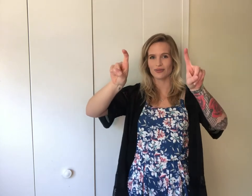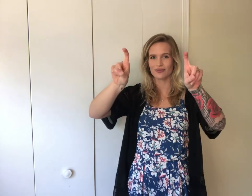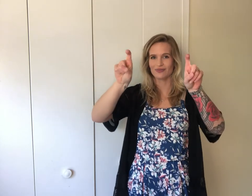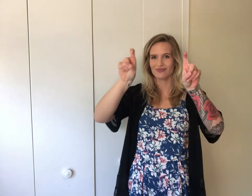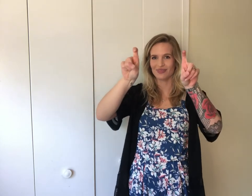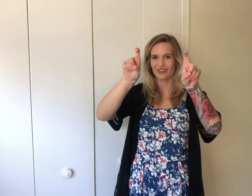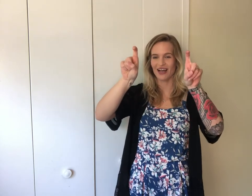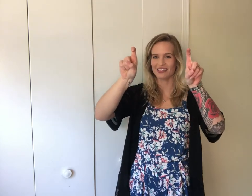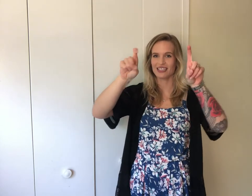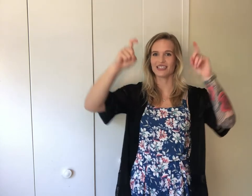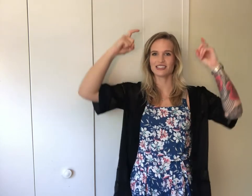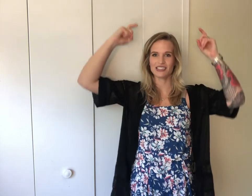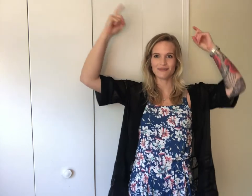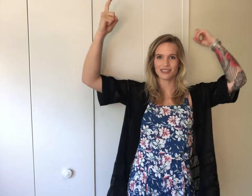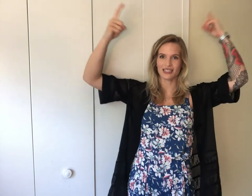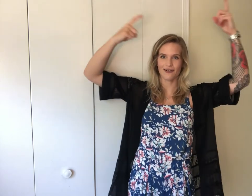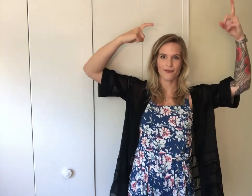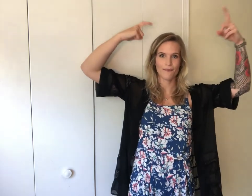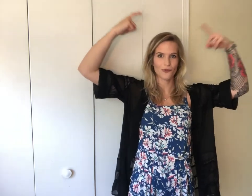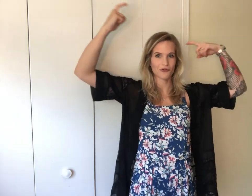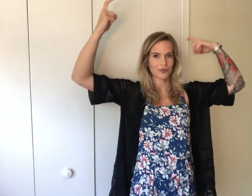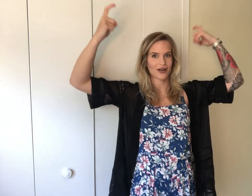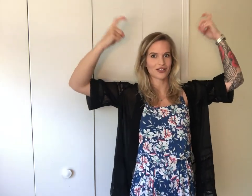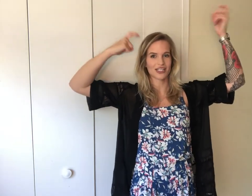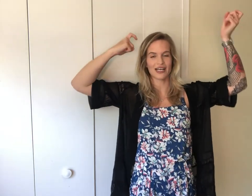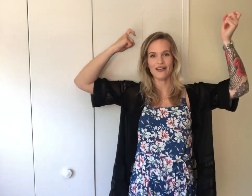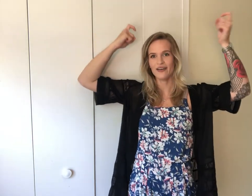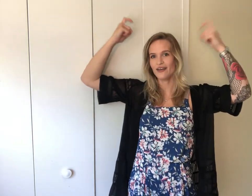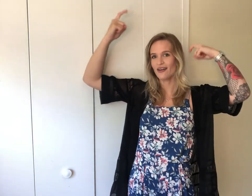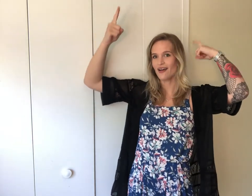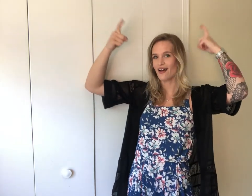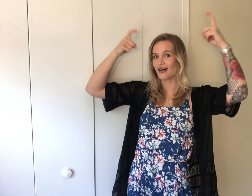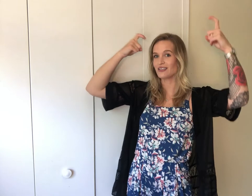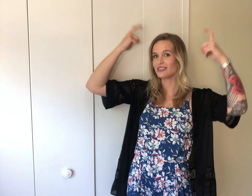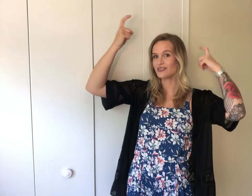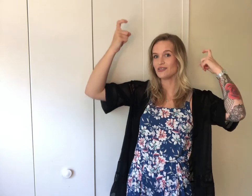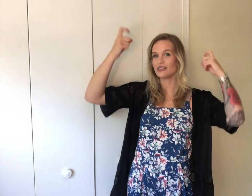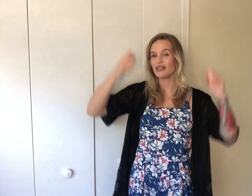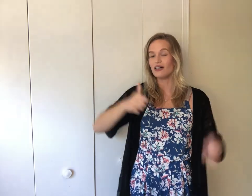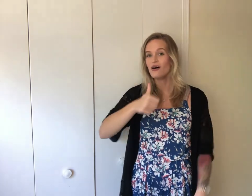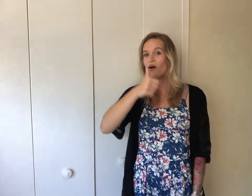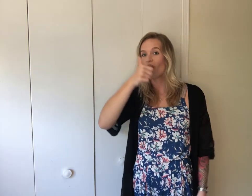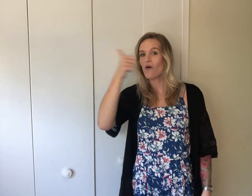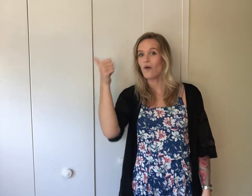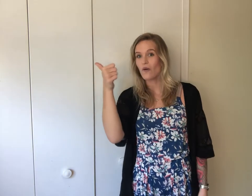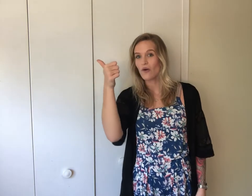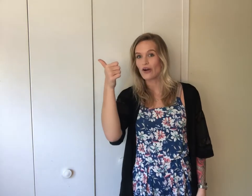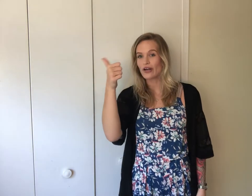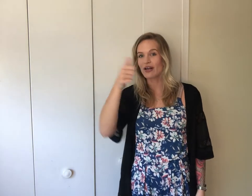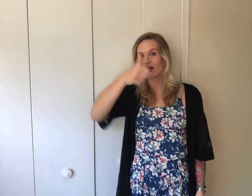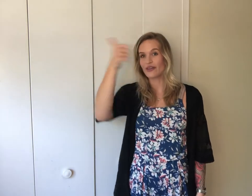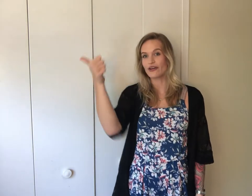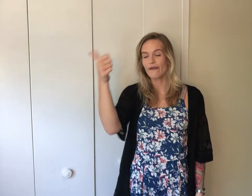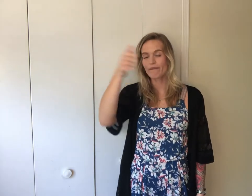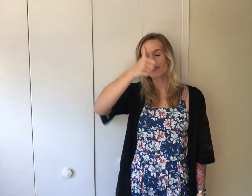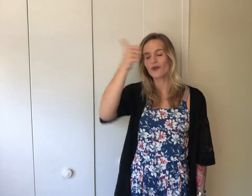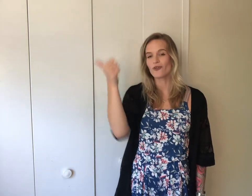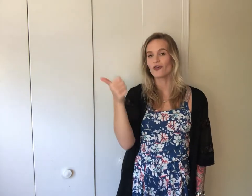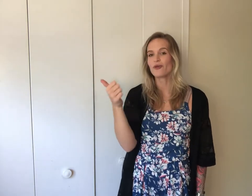little X hand shapes, and move them around your head. Will hallelujah, hallelujah, or, other, or,